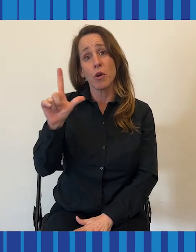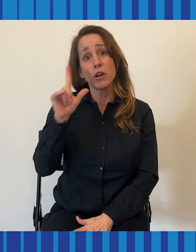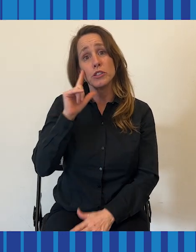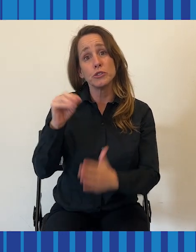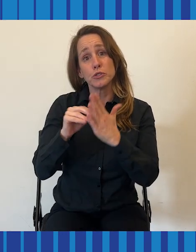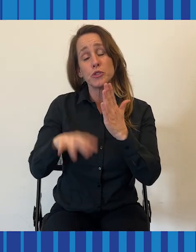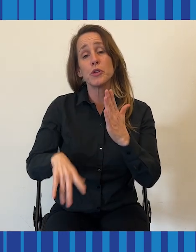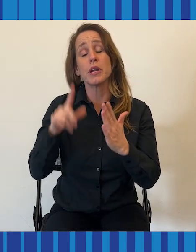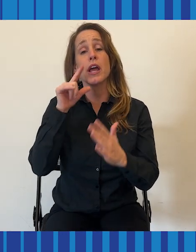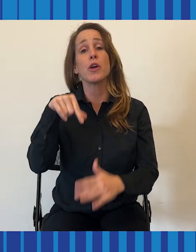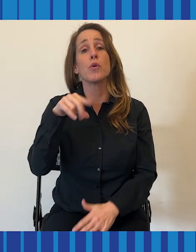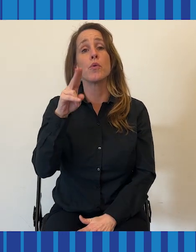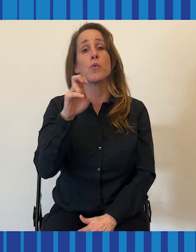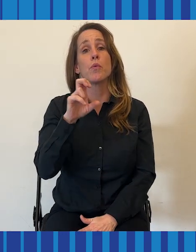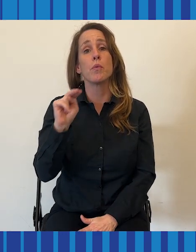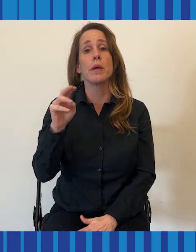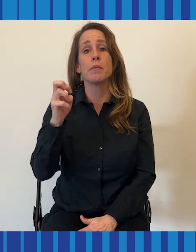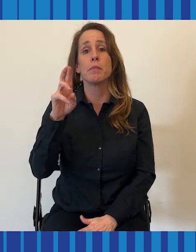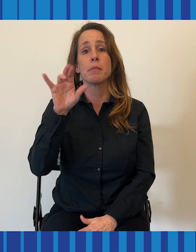University